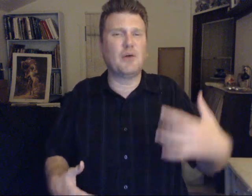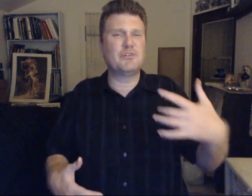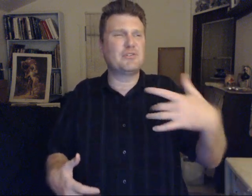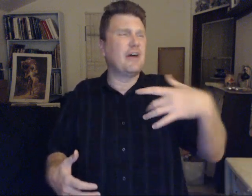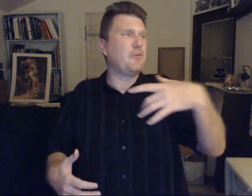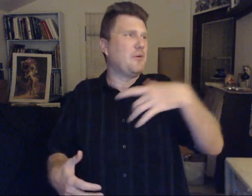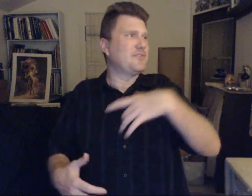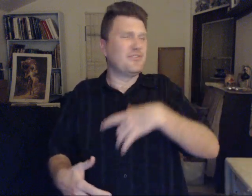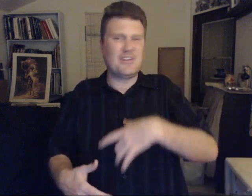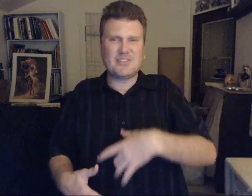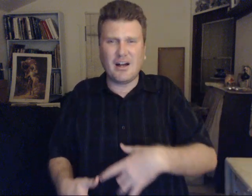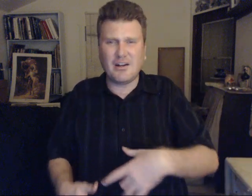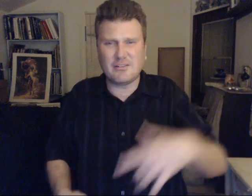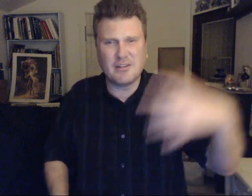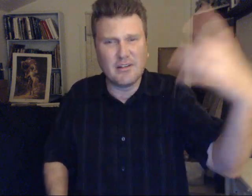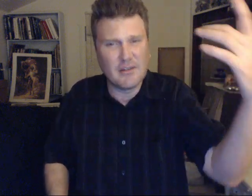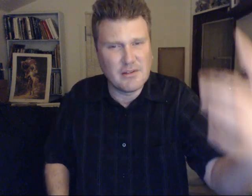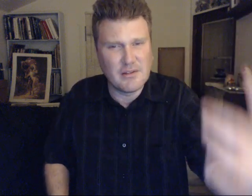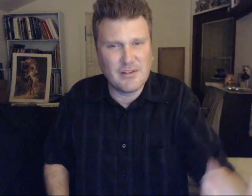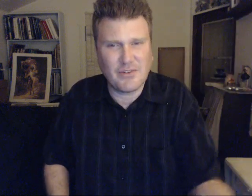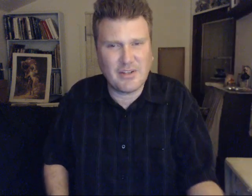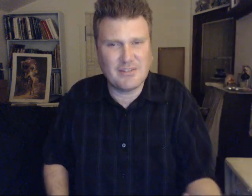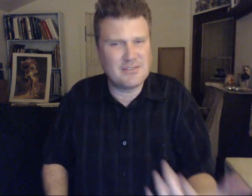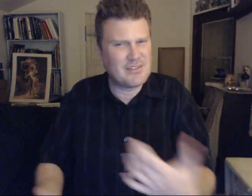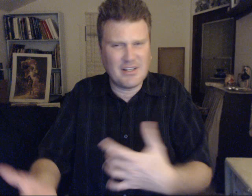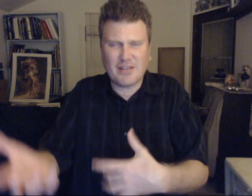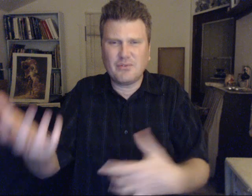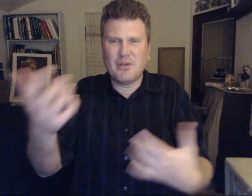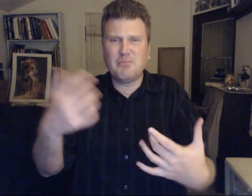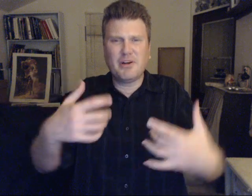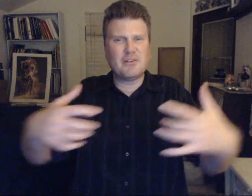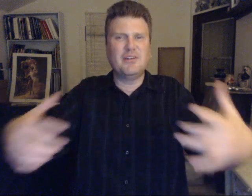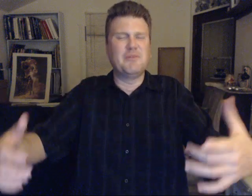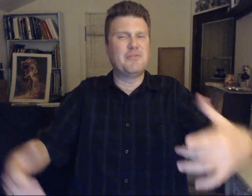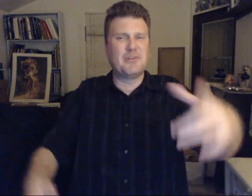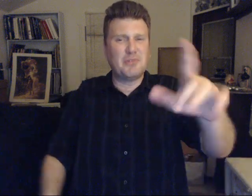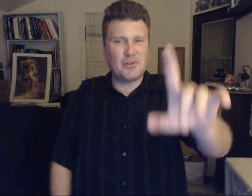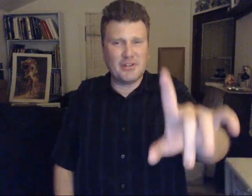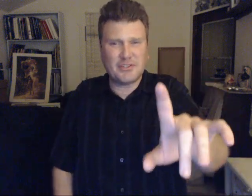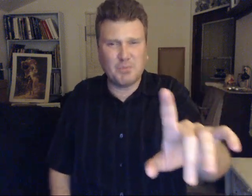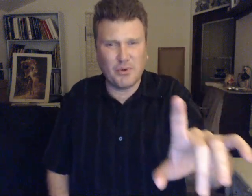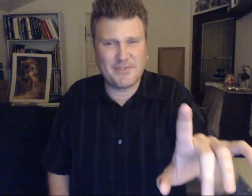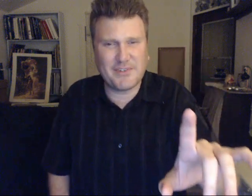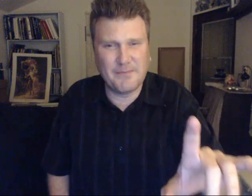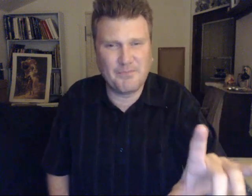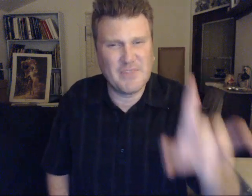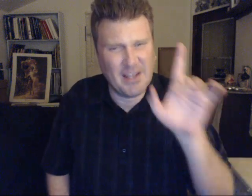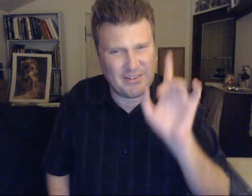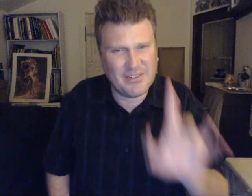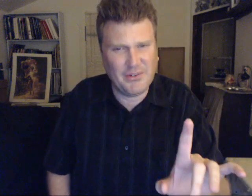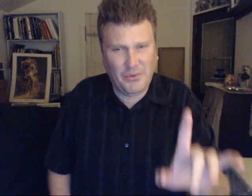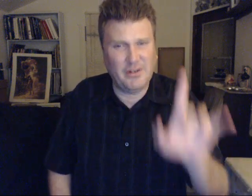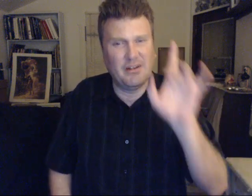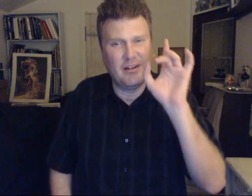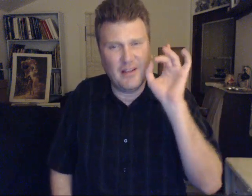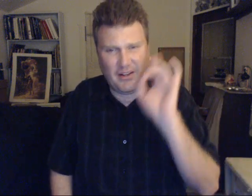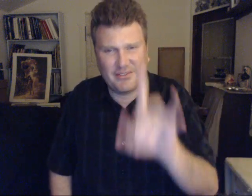wish to have a reptilian child. So I can connect with them better. And maybe they'll be good at sports. Etc. Etc.